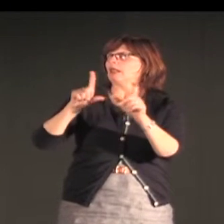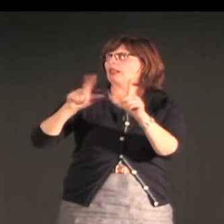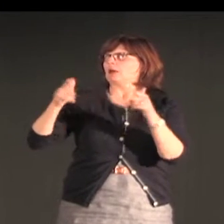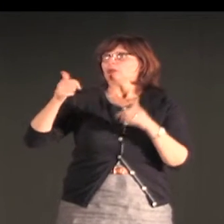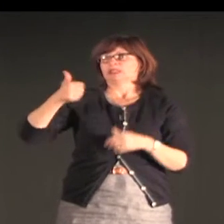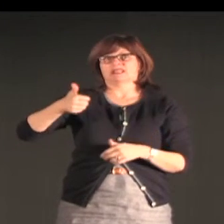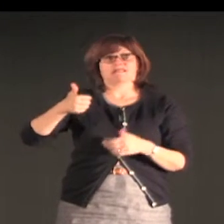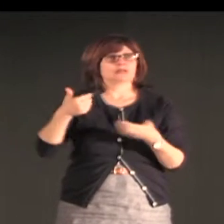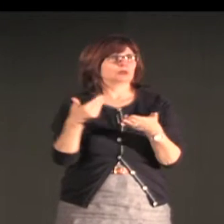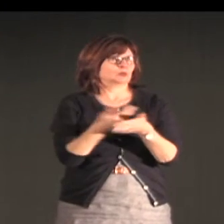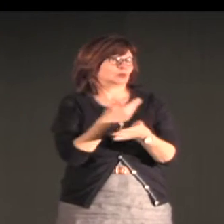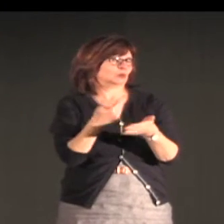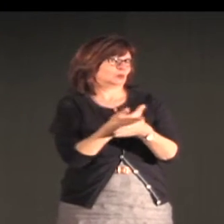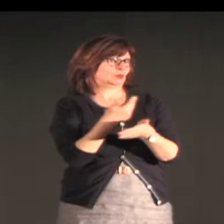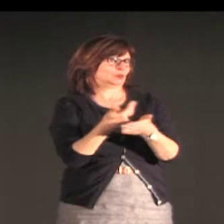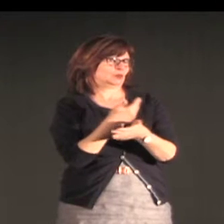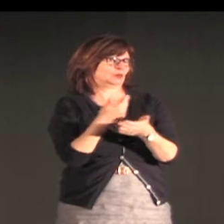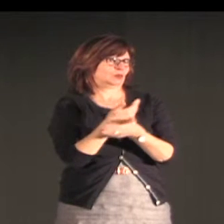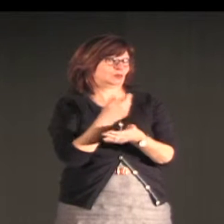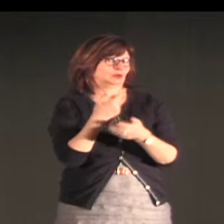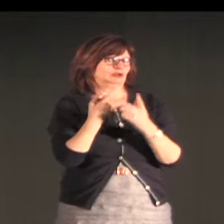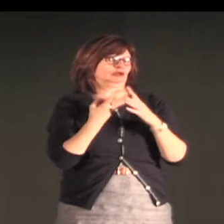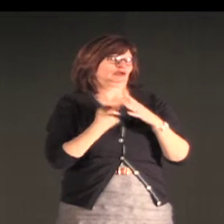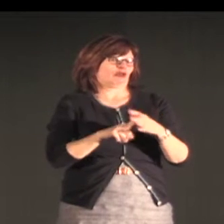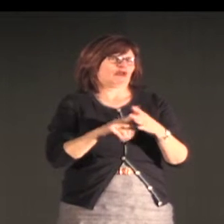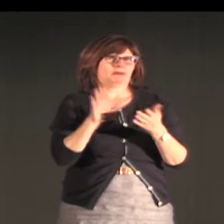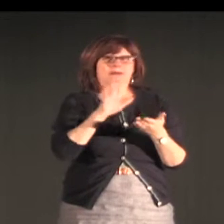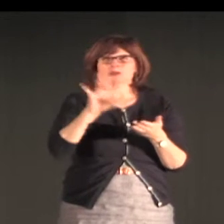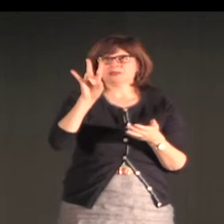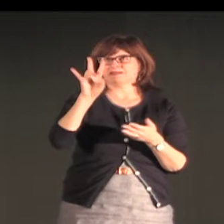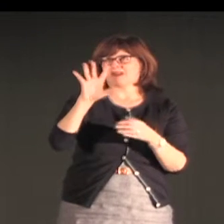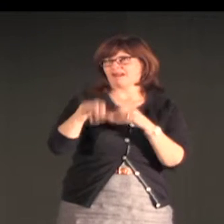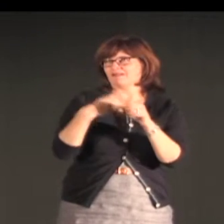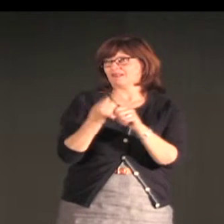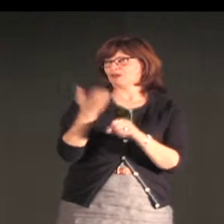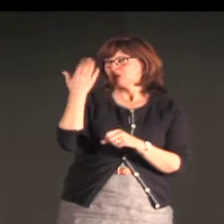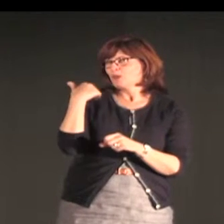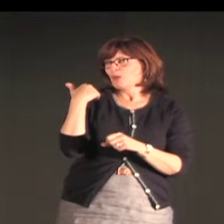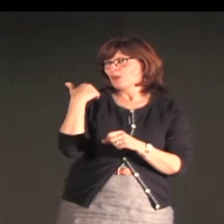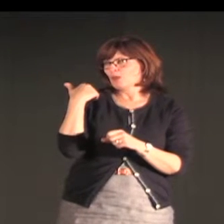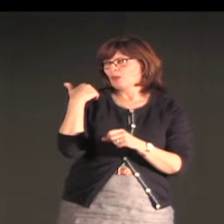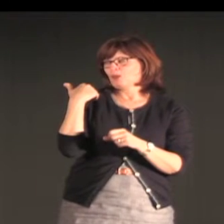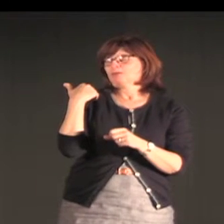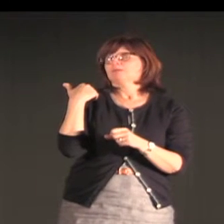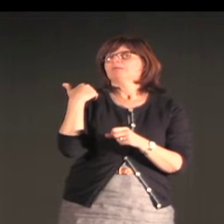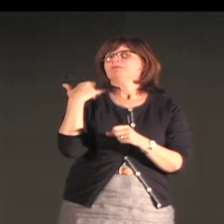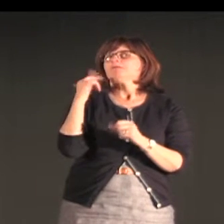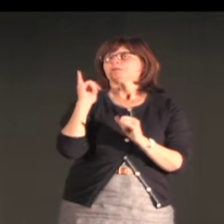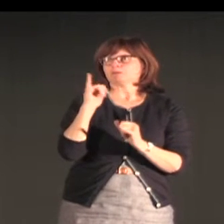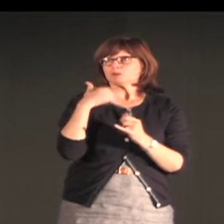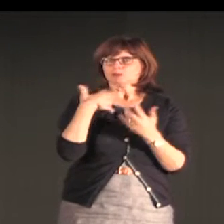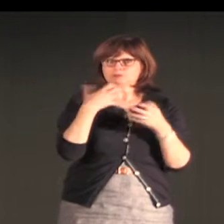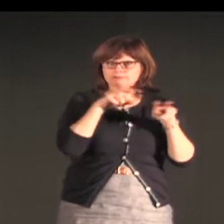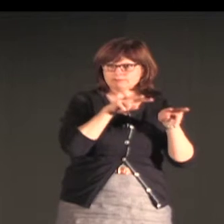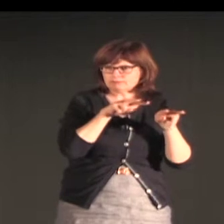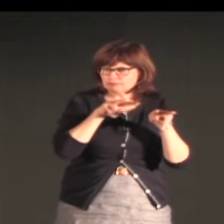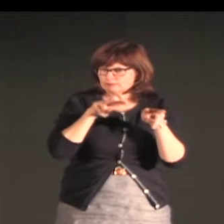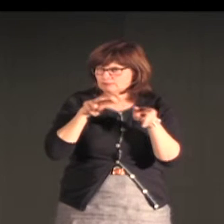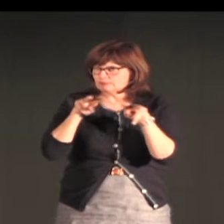for the study and talked about the fact that we were going to investigate this relatively new sign language, which evolved about